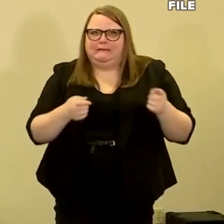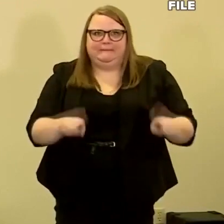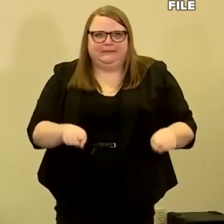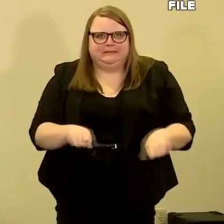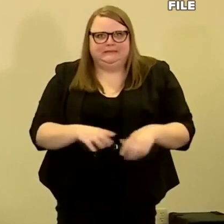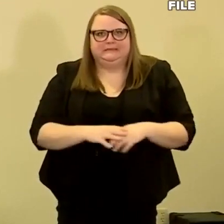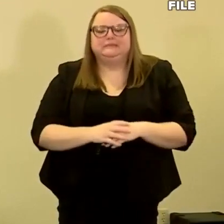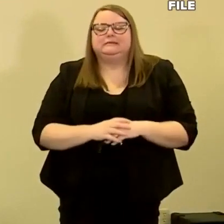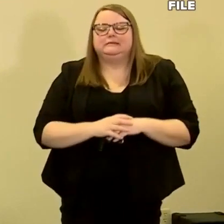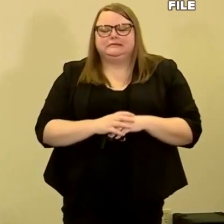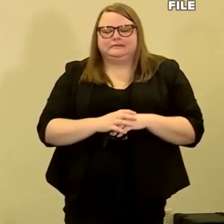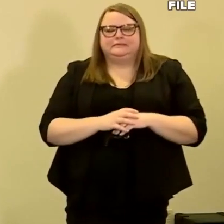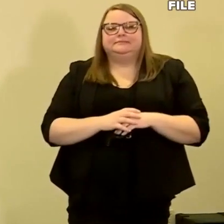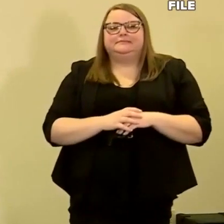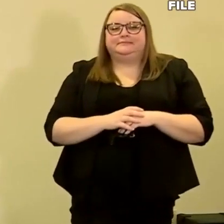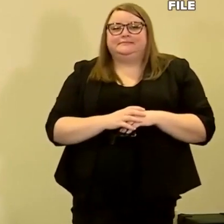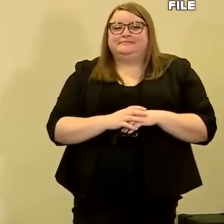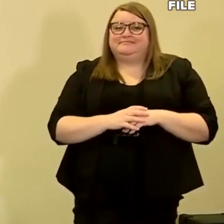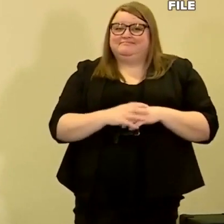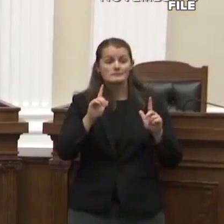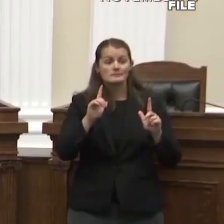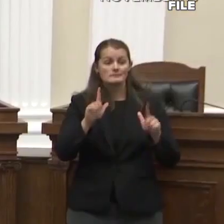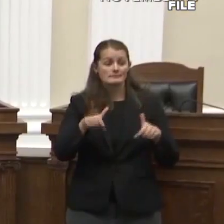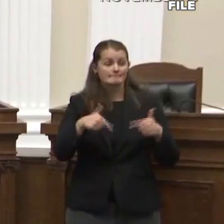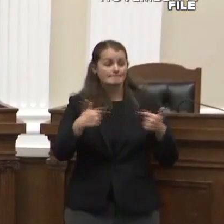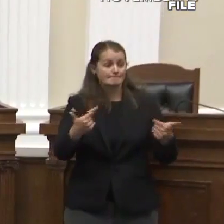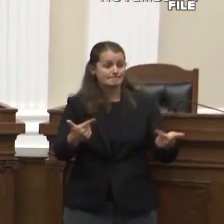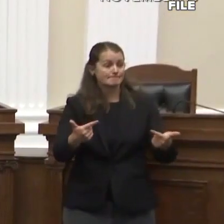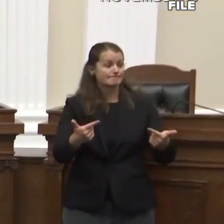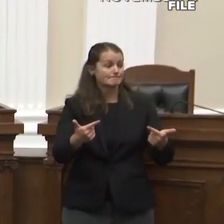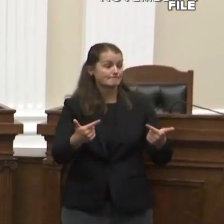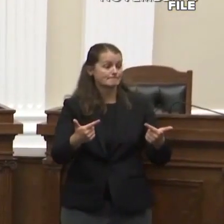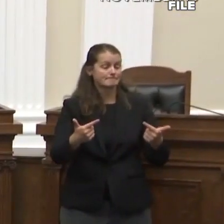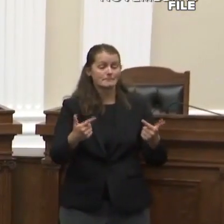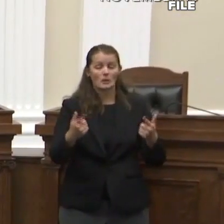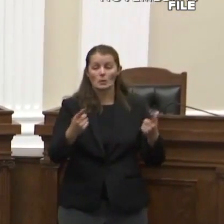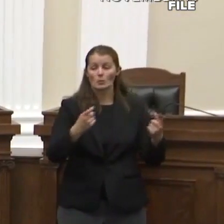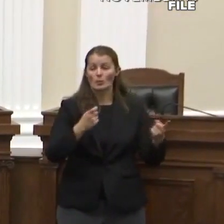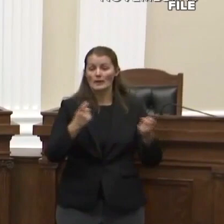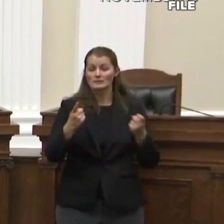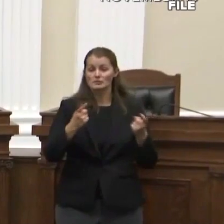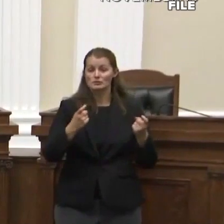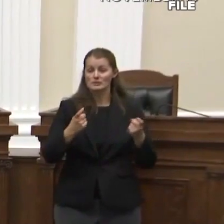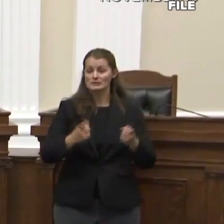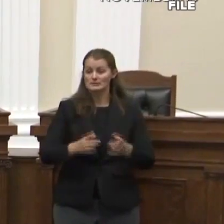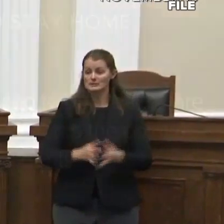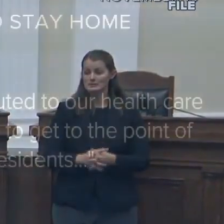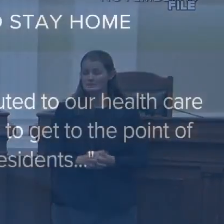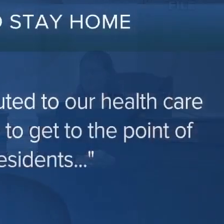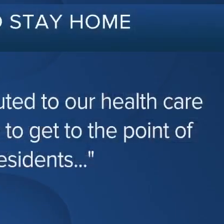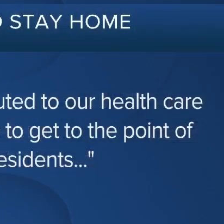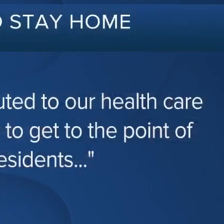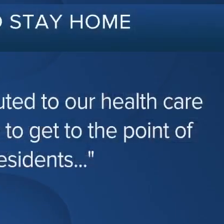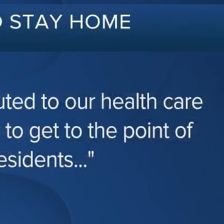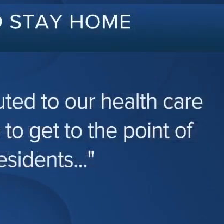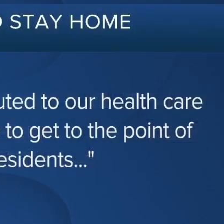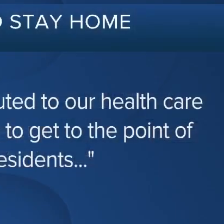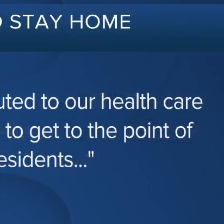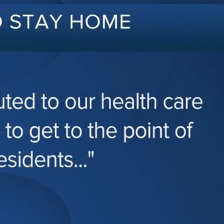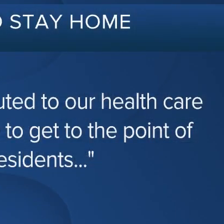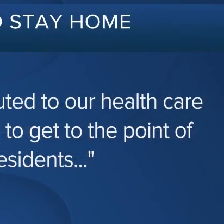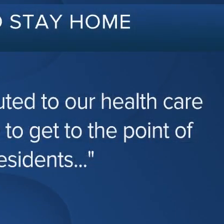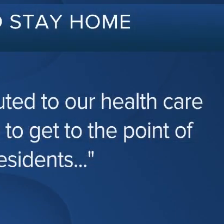but Nevadans must commit to doing everything they can to be safe and also make those better days. He also wrote that